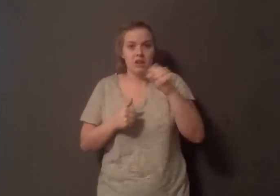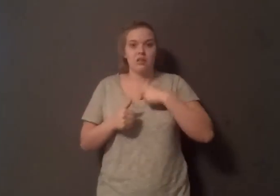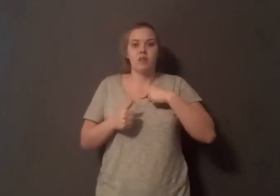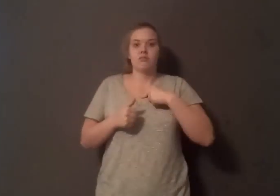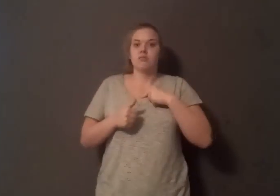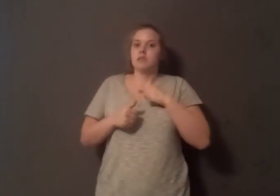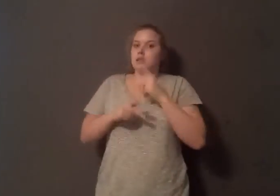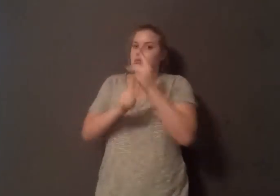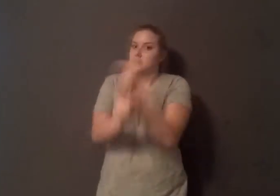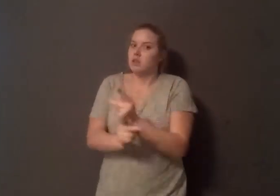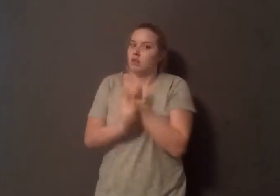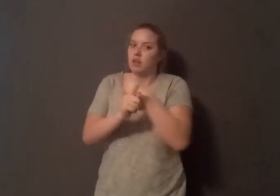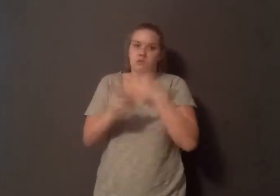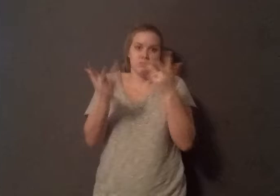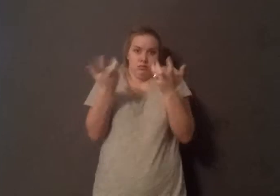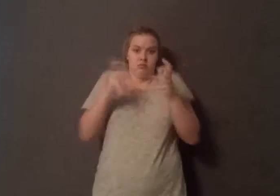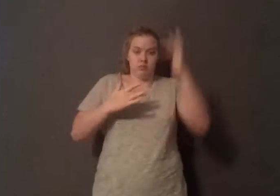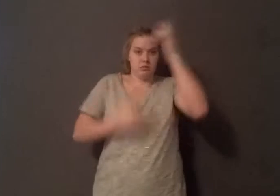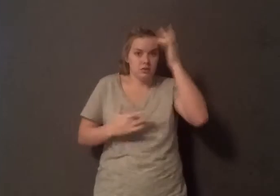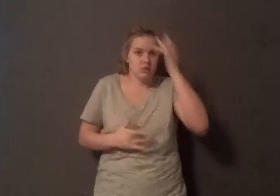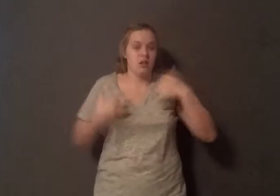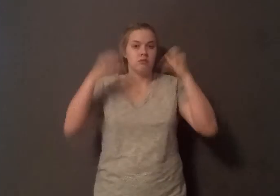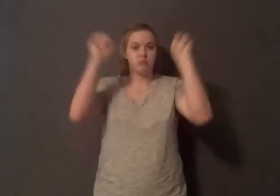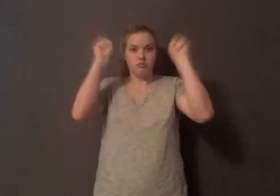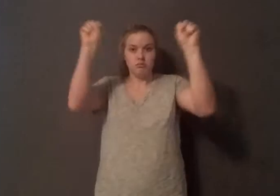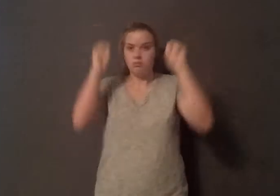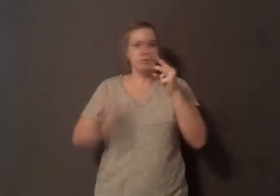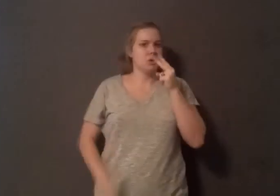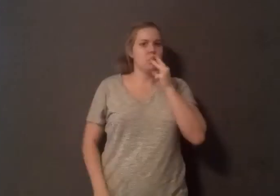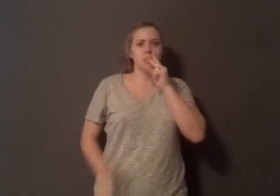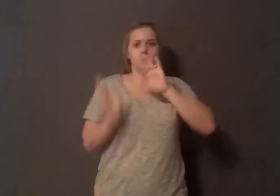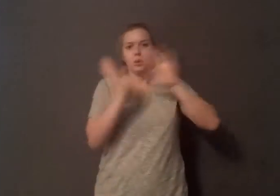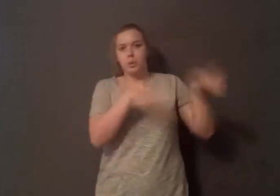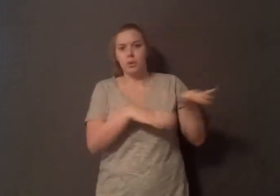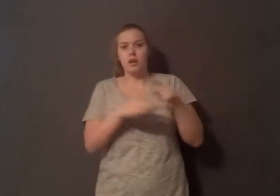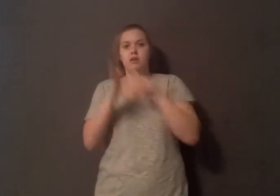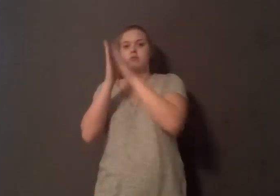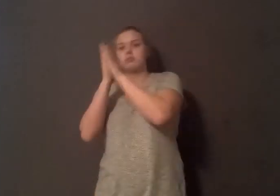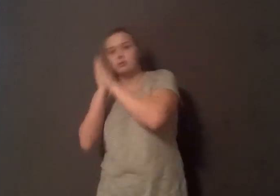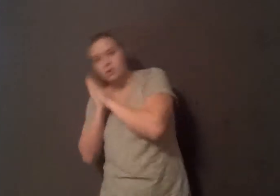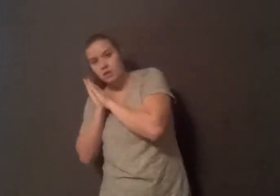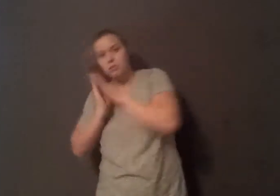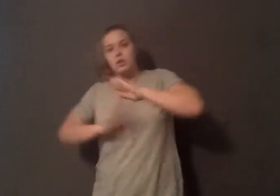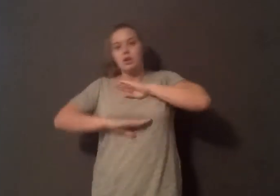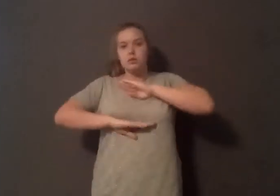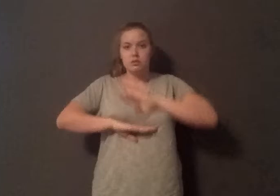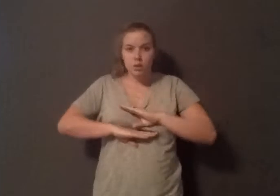preventing disease. I exercise regularly, don't smoke, don't drink soda, get enough sleep, reduce stress, and grew up eating what I thought was a